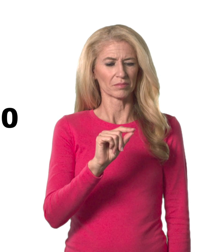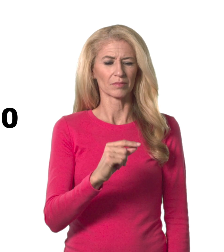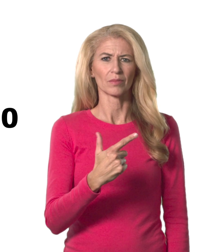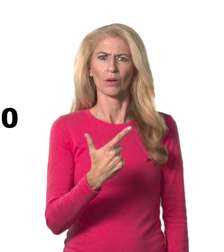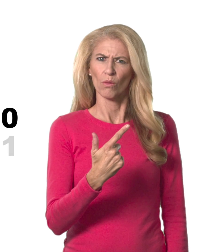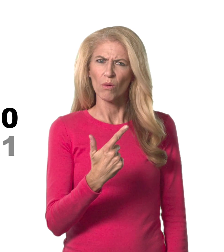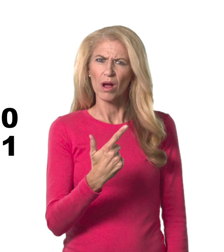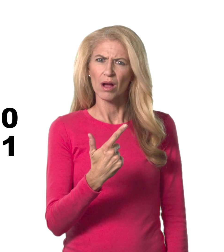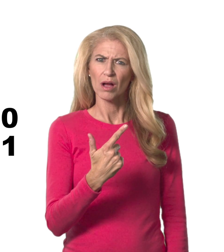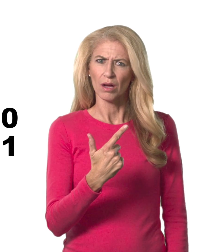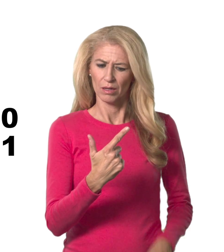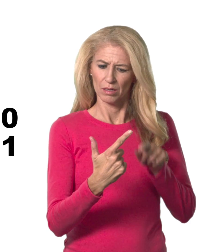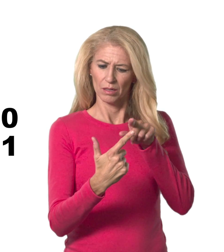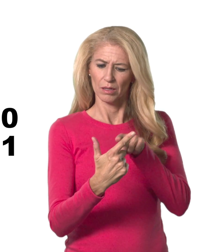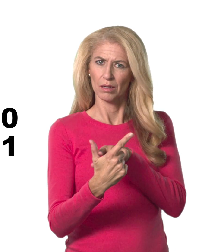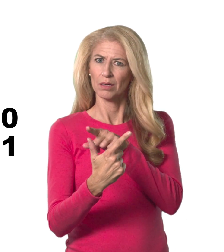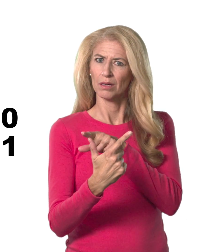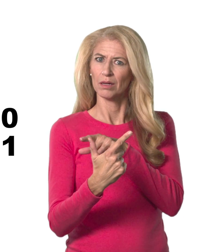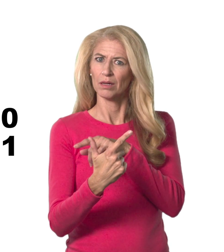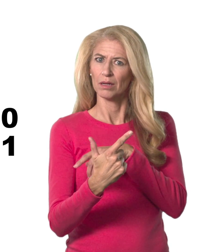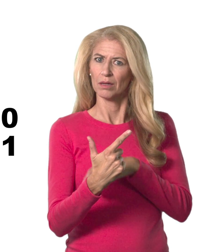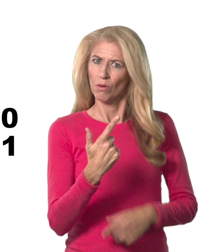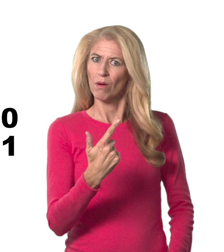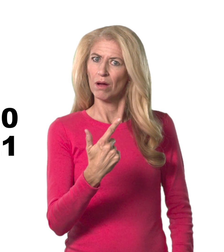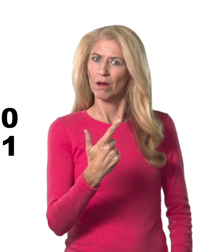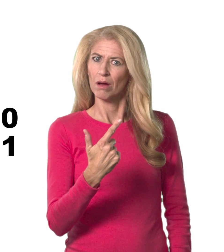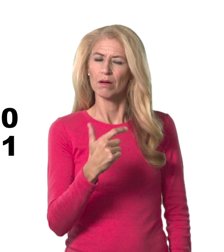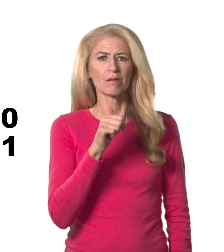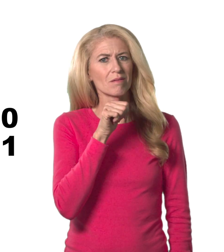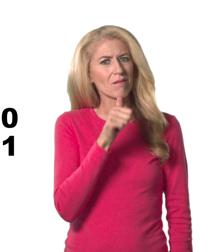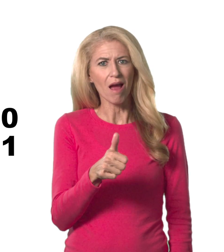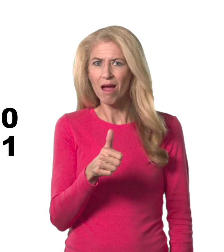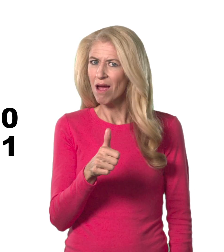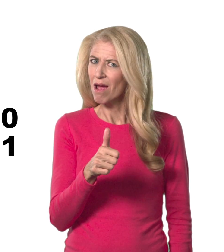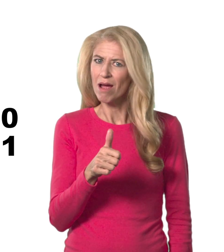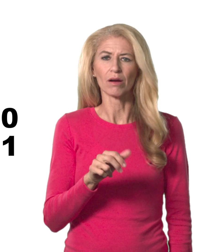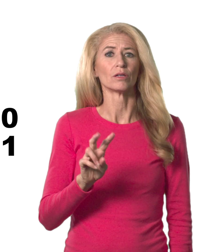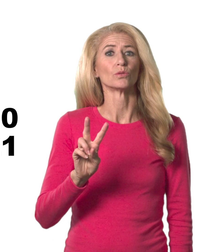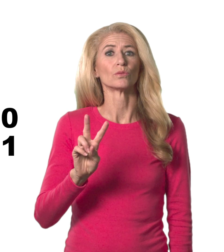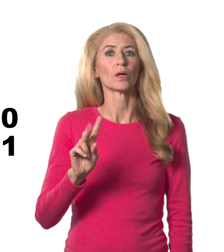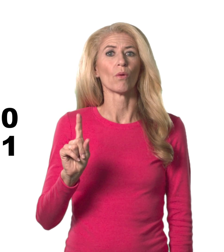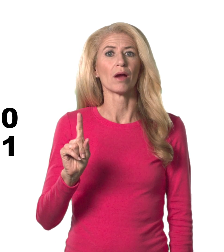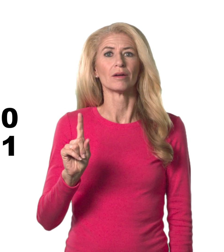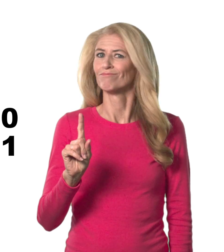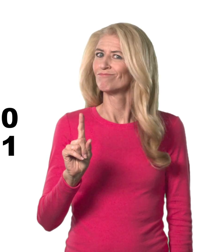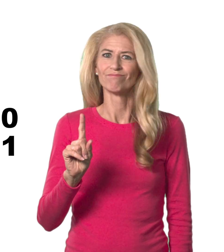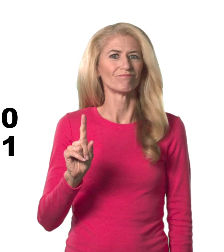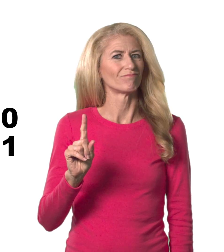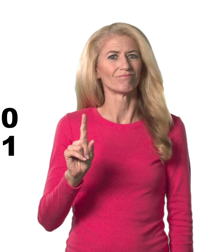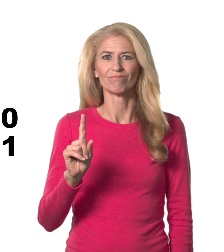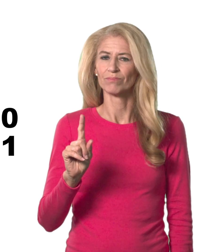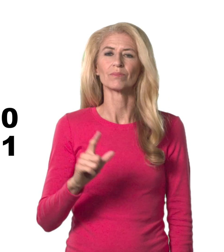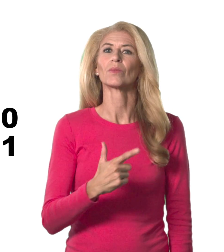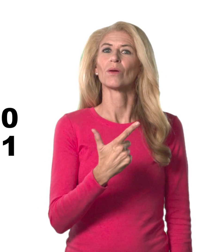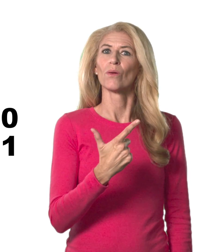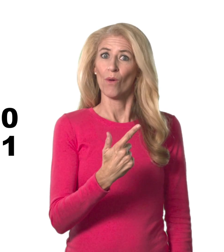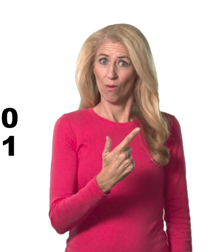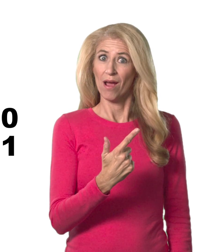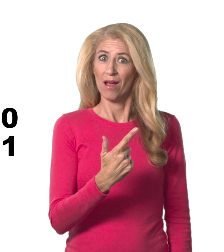20, 21, you can see is different. You don't sign it with the 2 and then the 1. 21. It's 21.